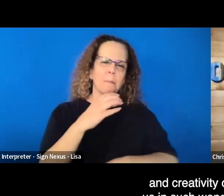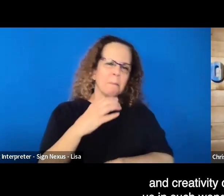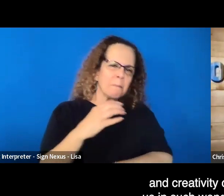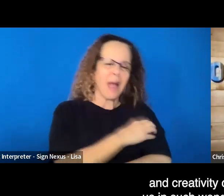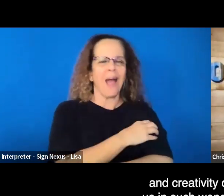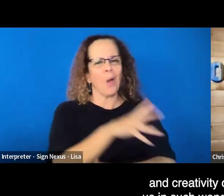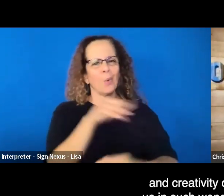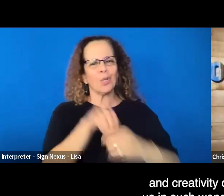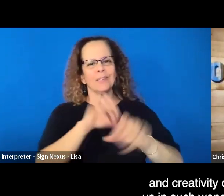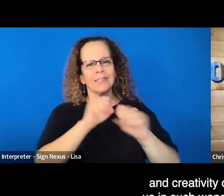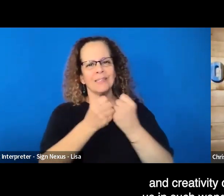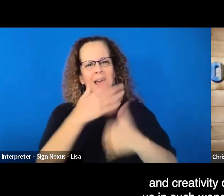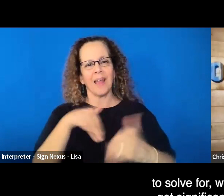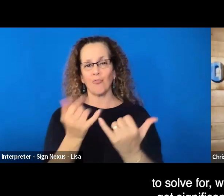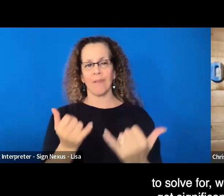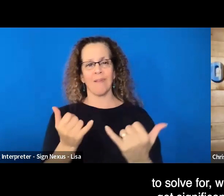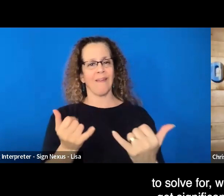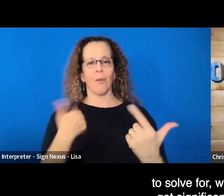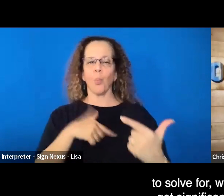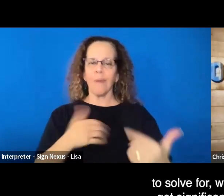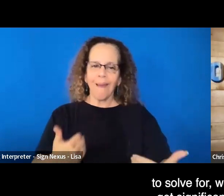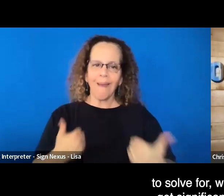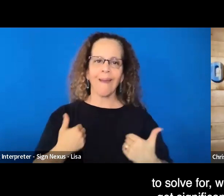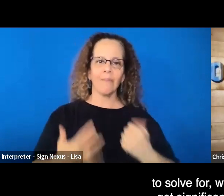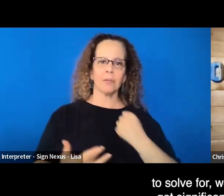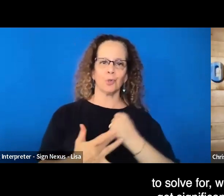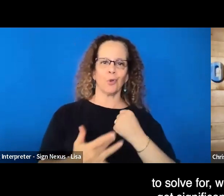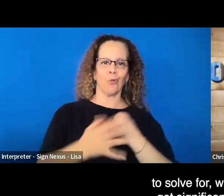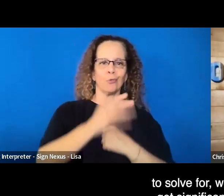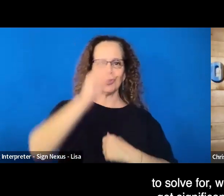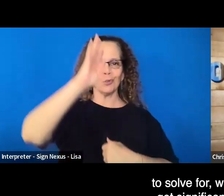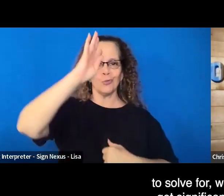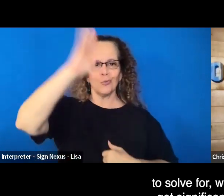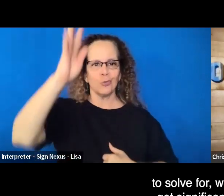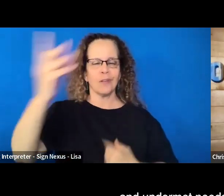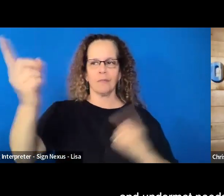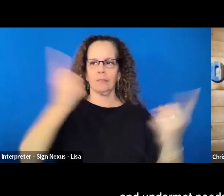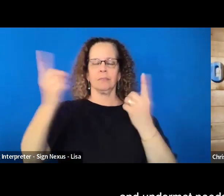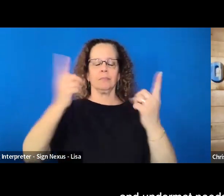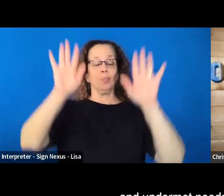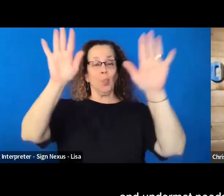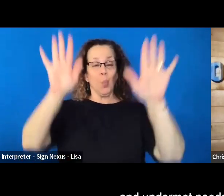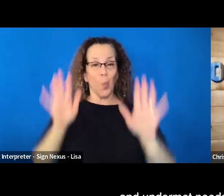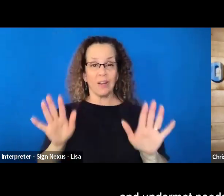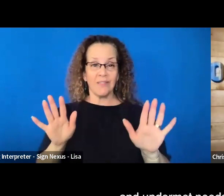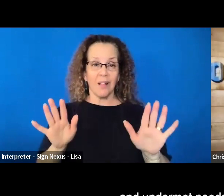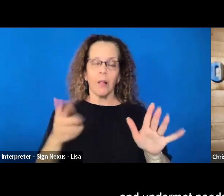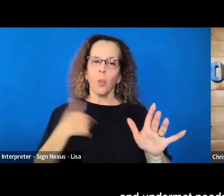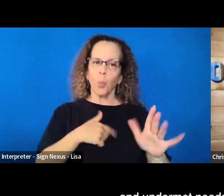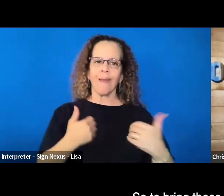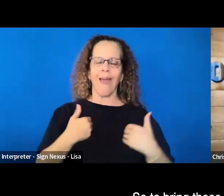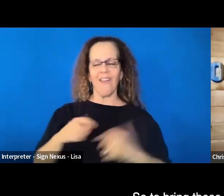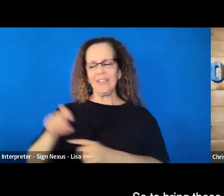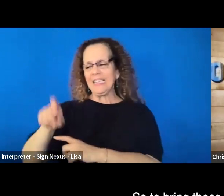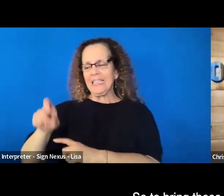wonderful ways. To solve for, we've also got significant unmet and undermet needs in our society.